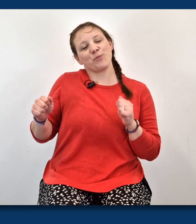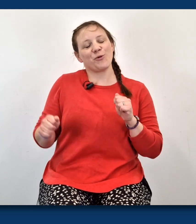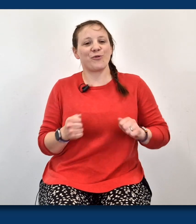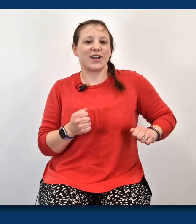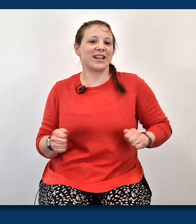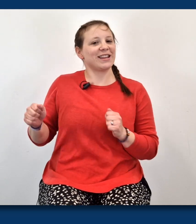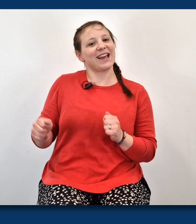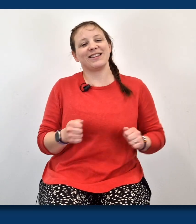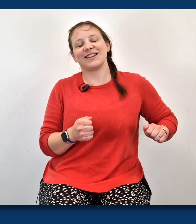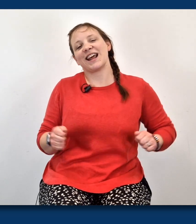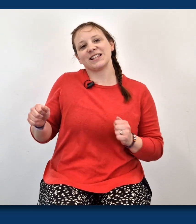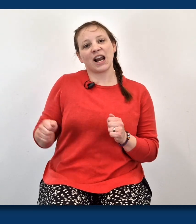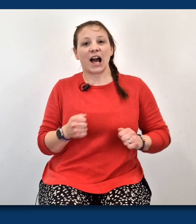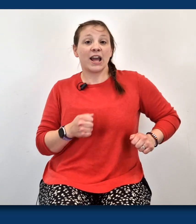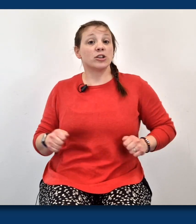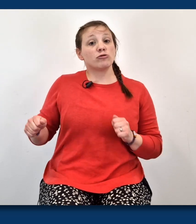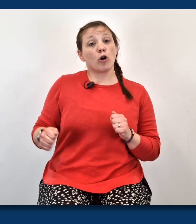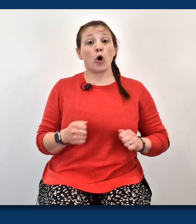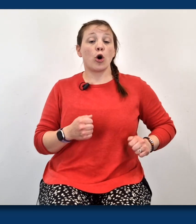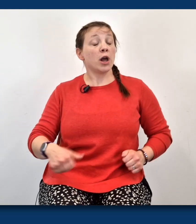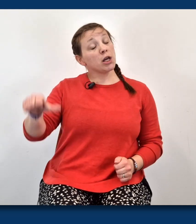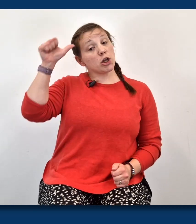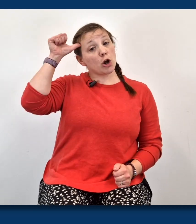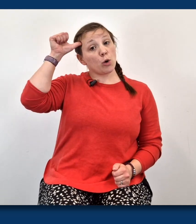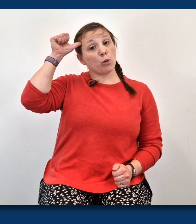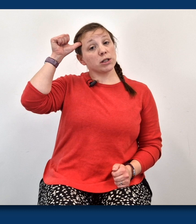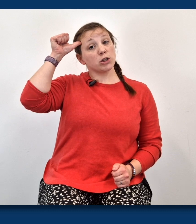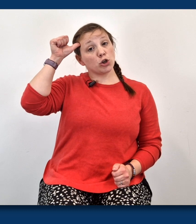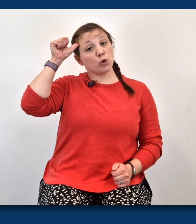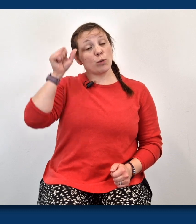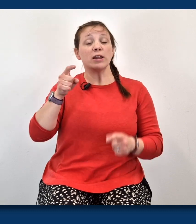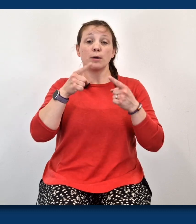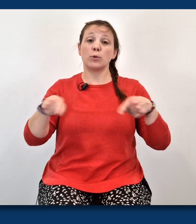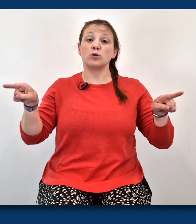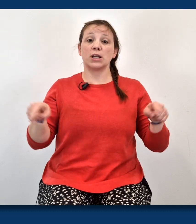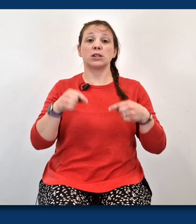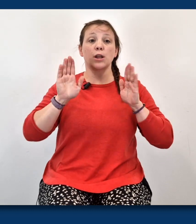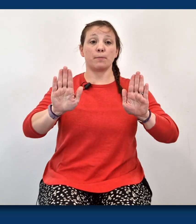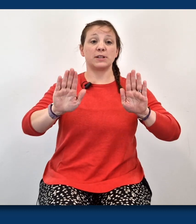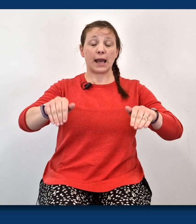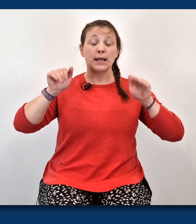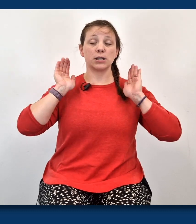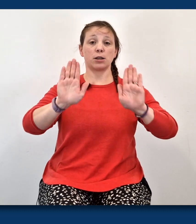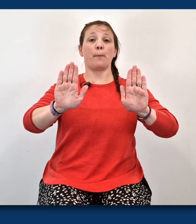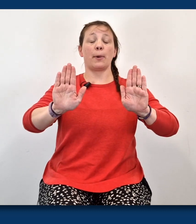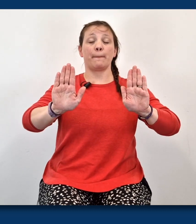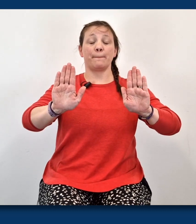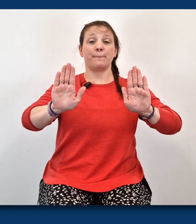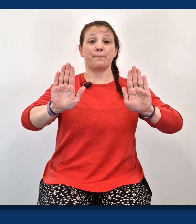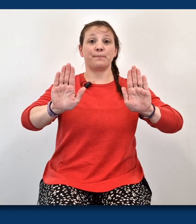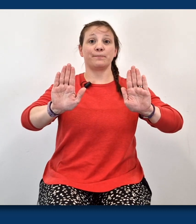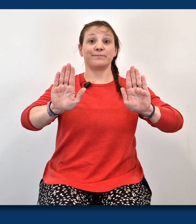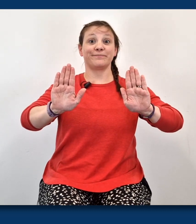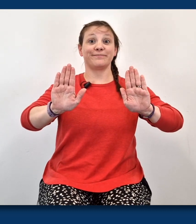Keep on moving and dancing as the lions roar. You know what to do when the music stops and stop.